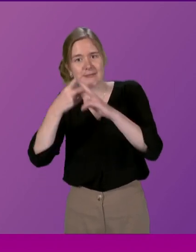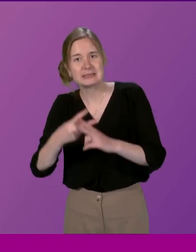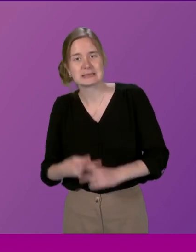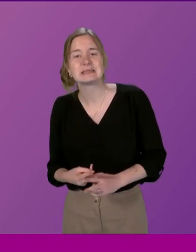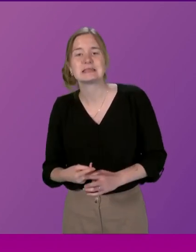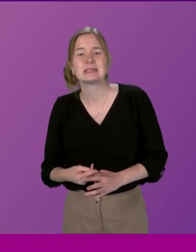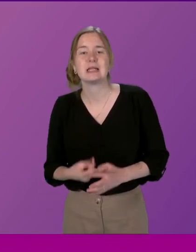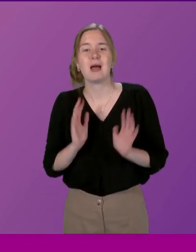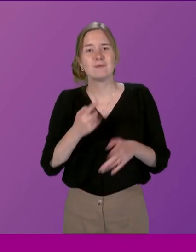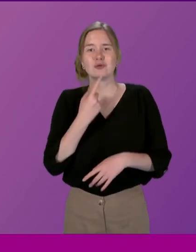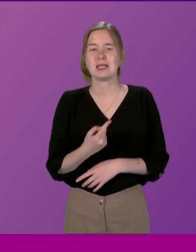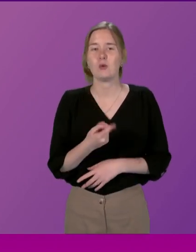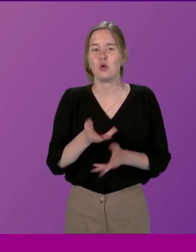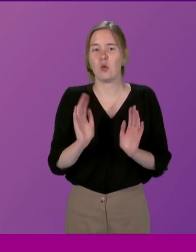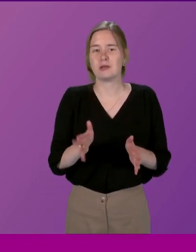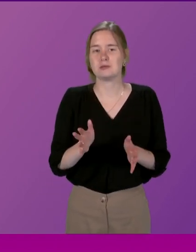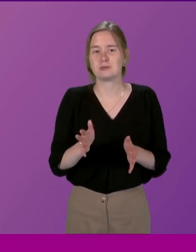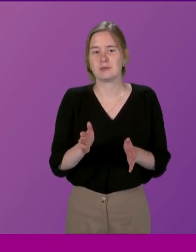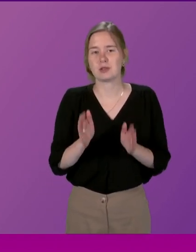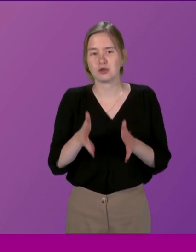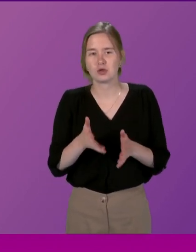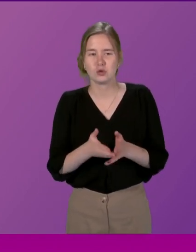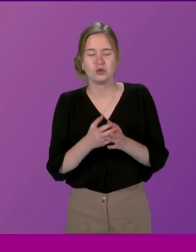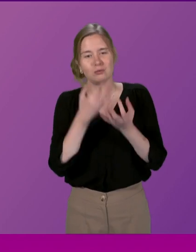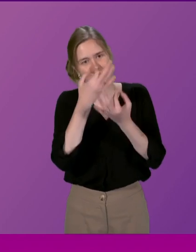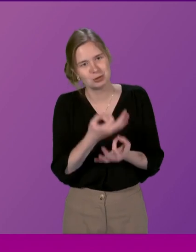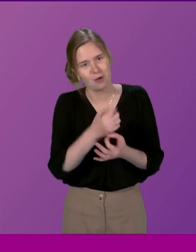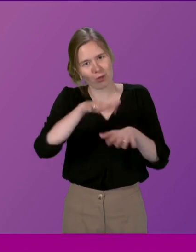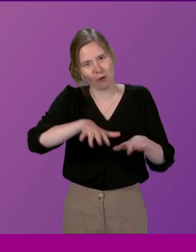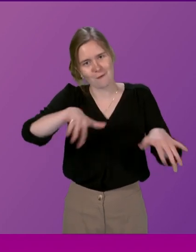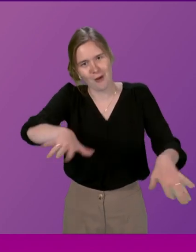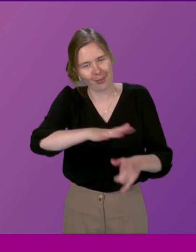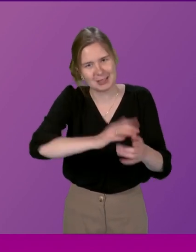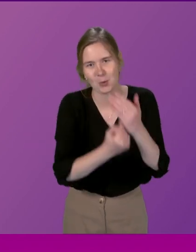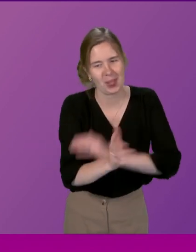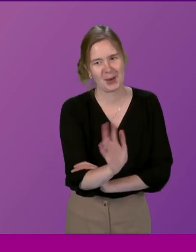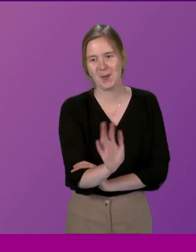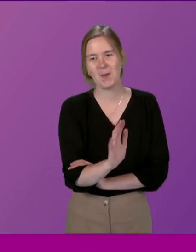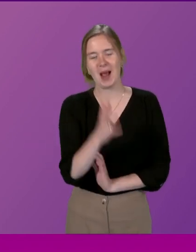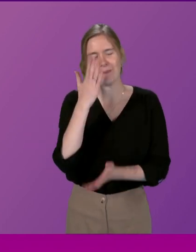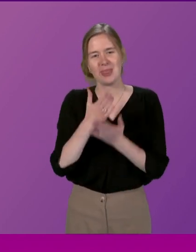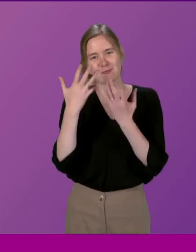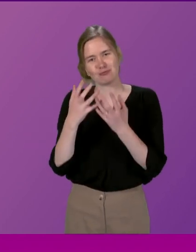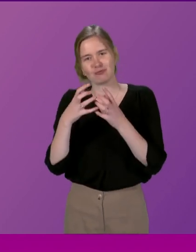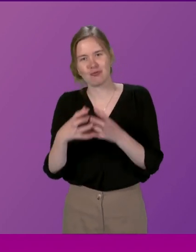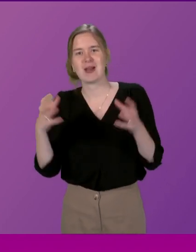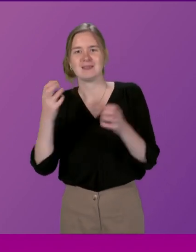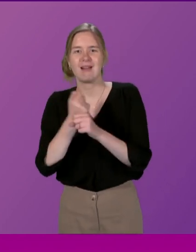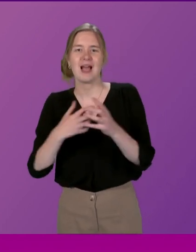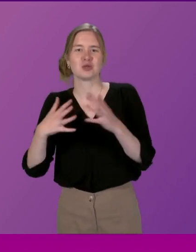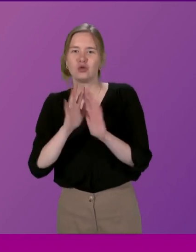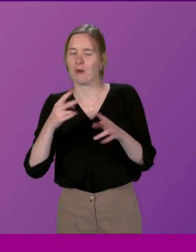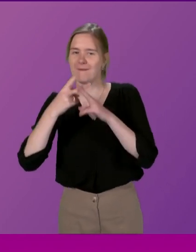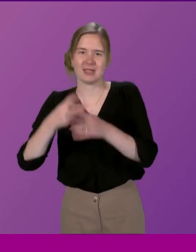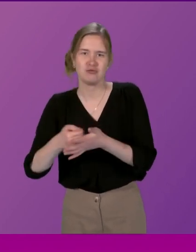I would have to say as well I don't think we should just go to attractive rural locations and I believe that the greater Glasgow area has not been